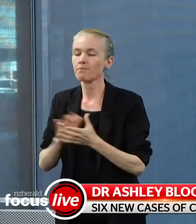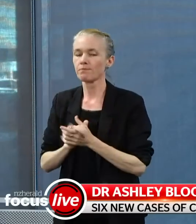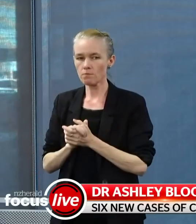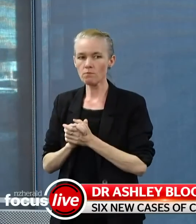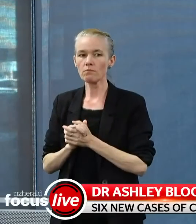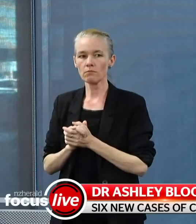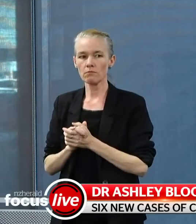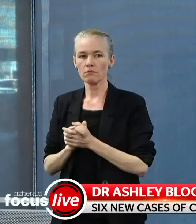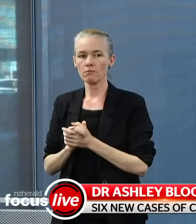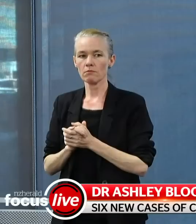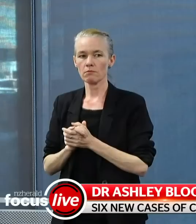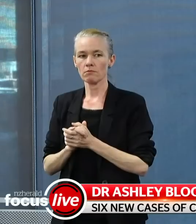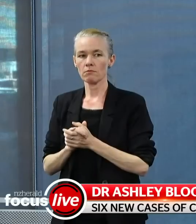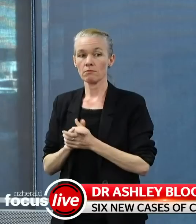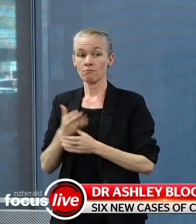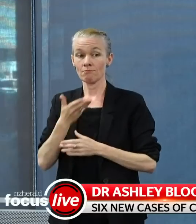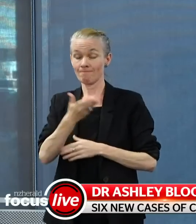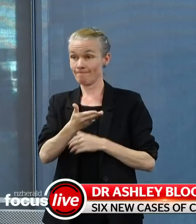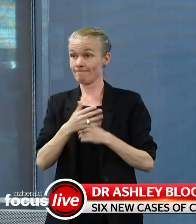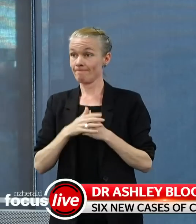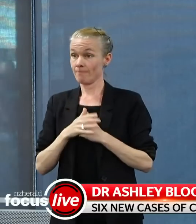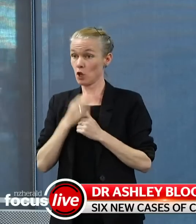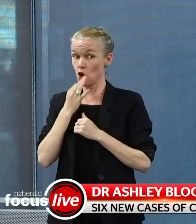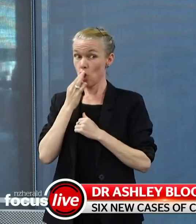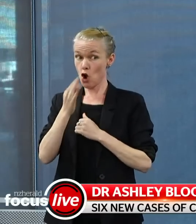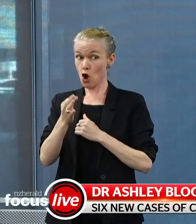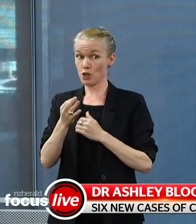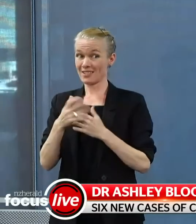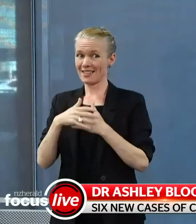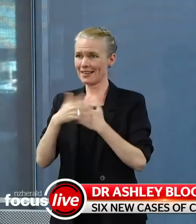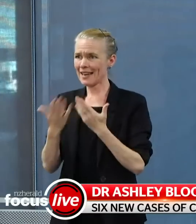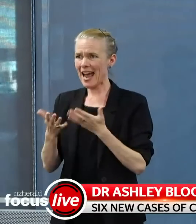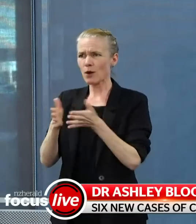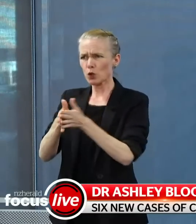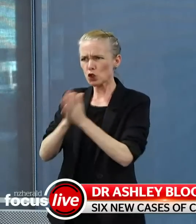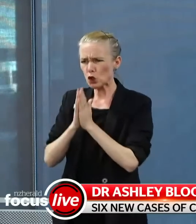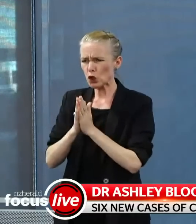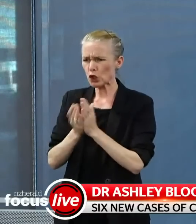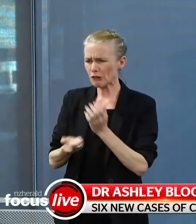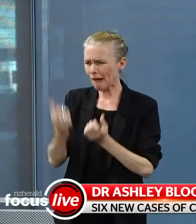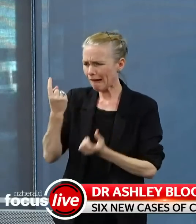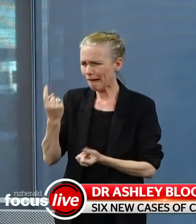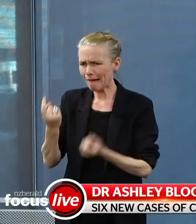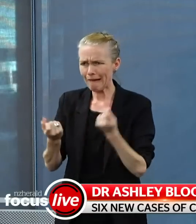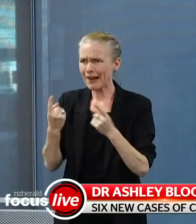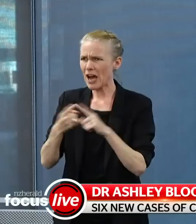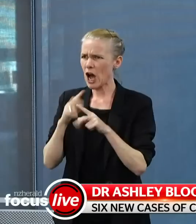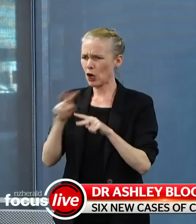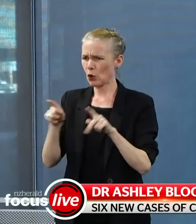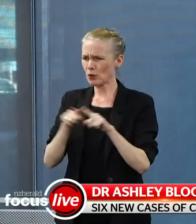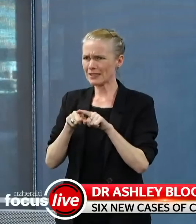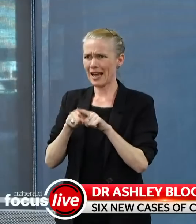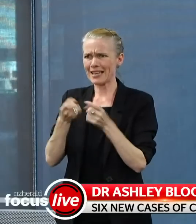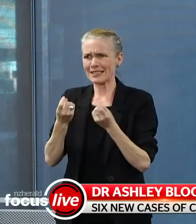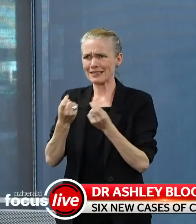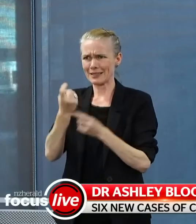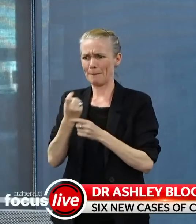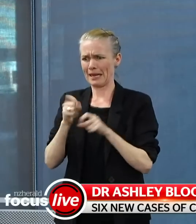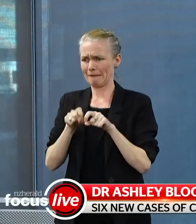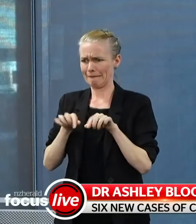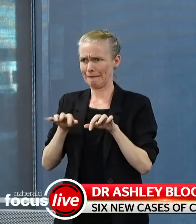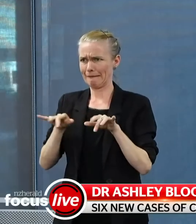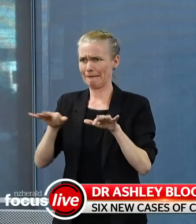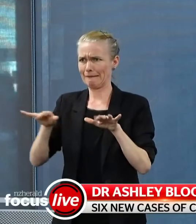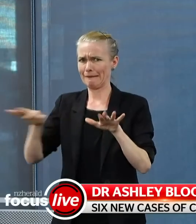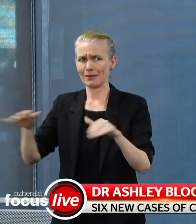we're seeing with this new sub-cluster, the way it's spreading, the way there's these new cases kind of popping out, tentacles growing out, I guess what